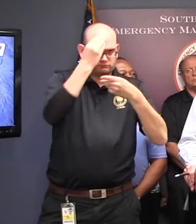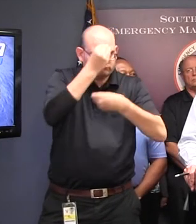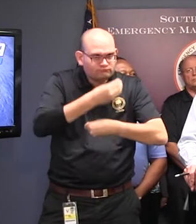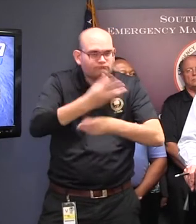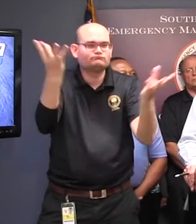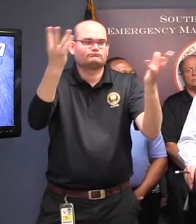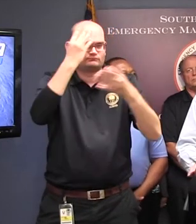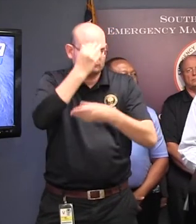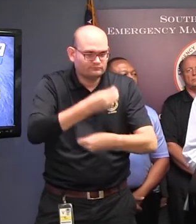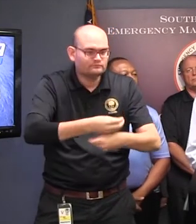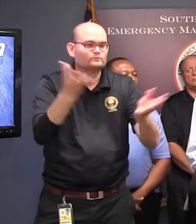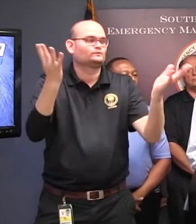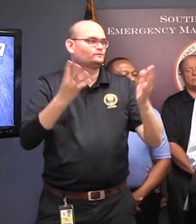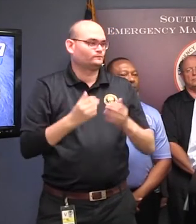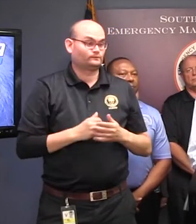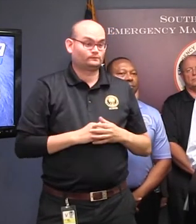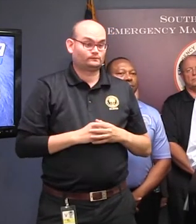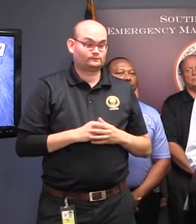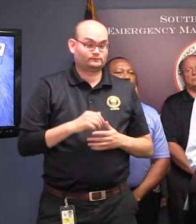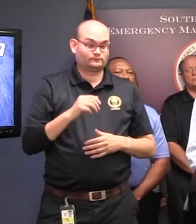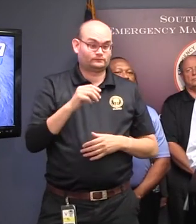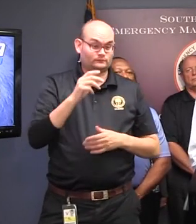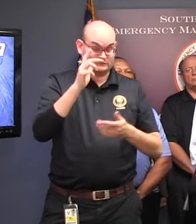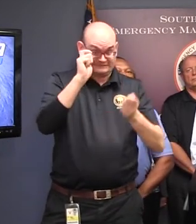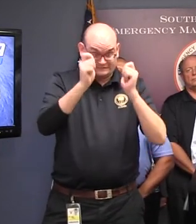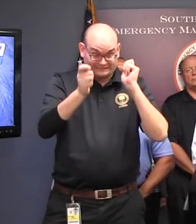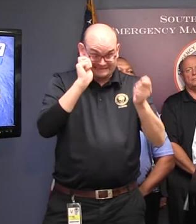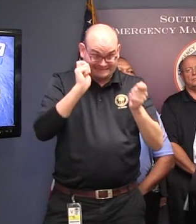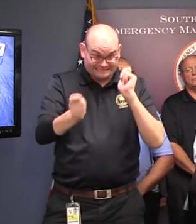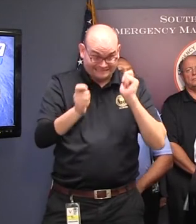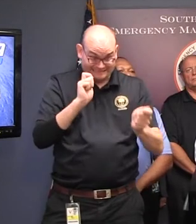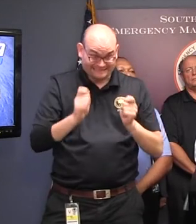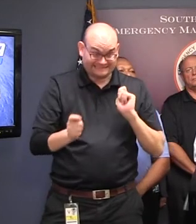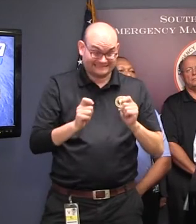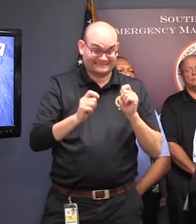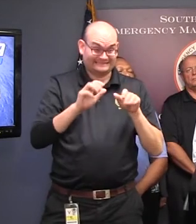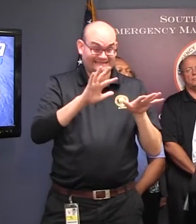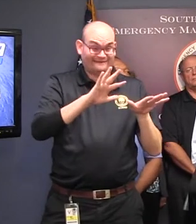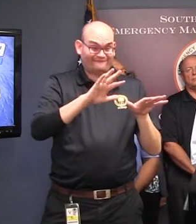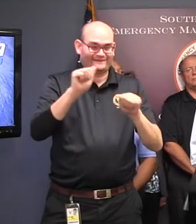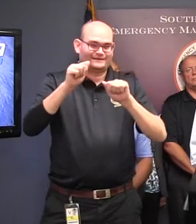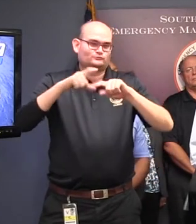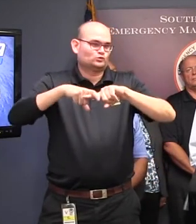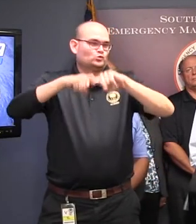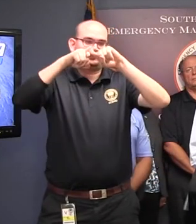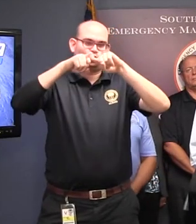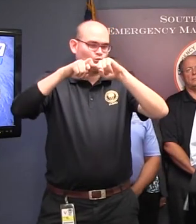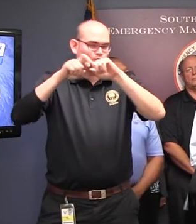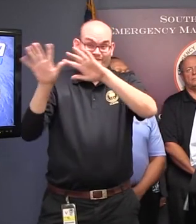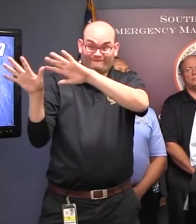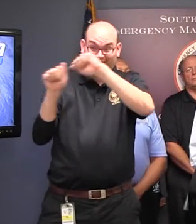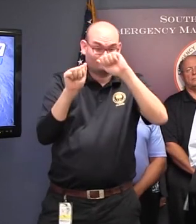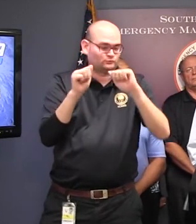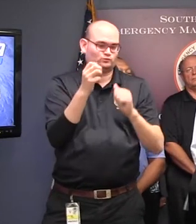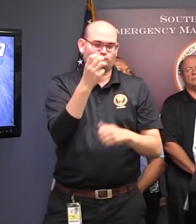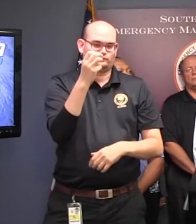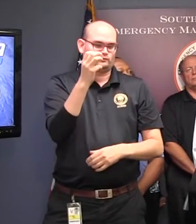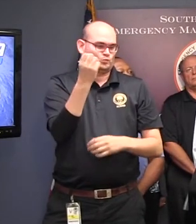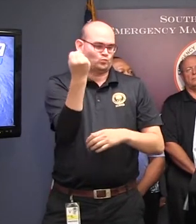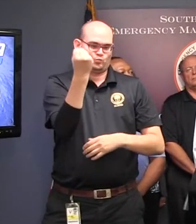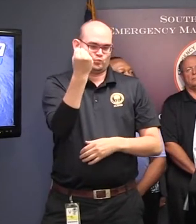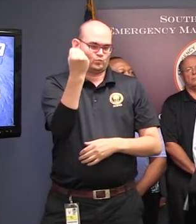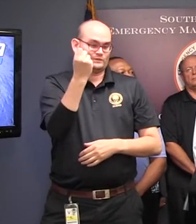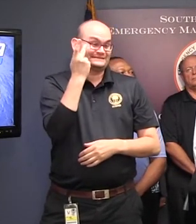decision on evacuation orders until after we receive more information about the hurricane at